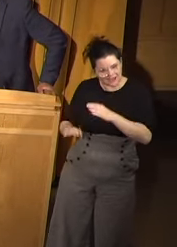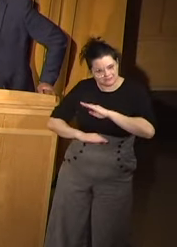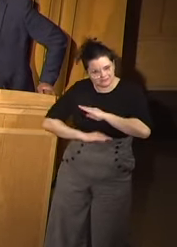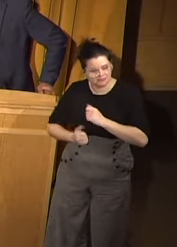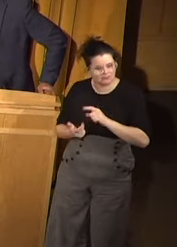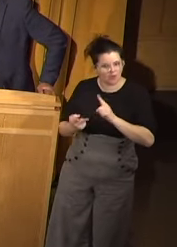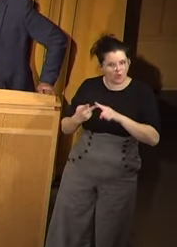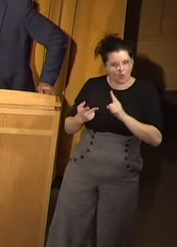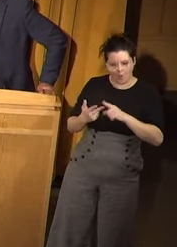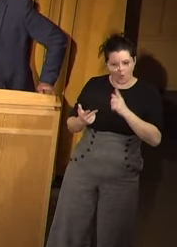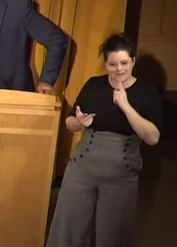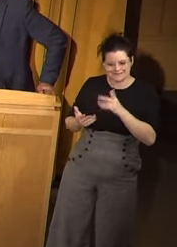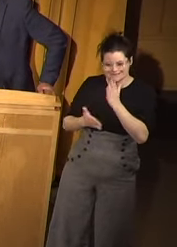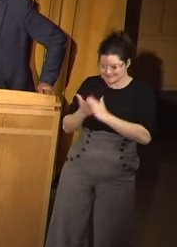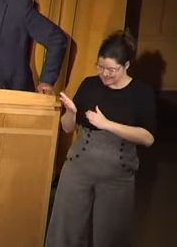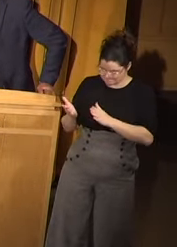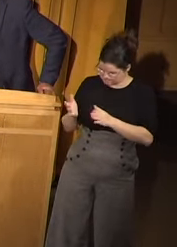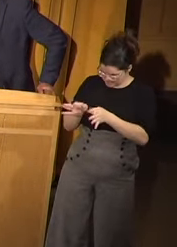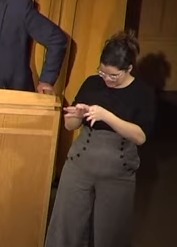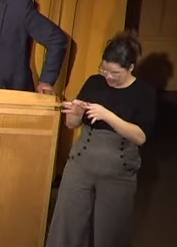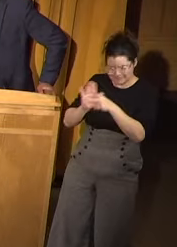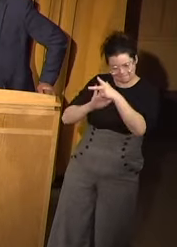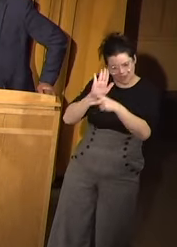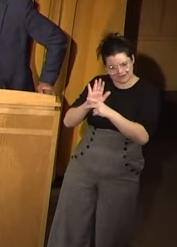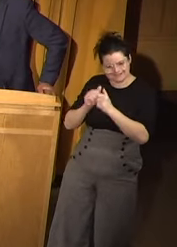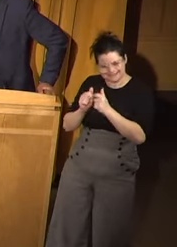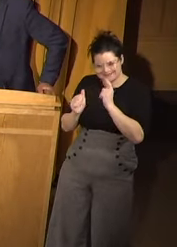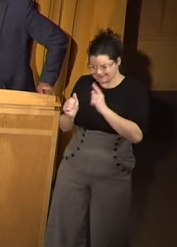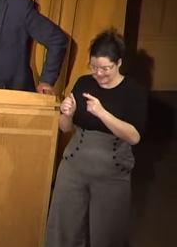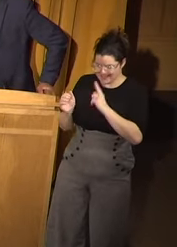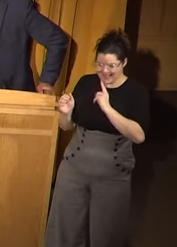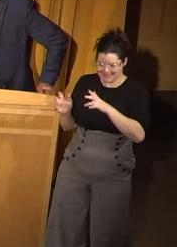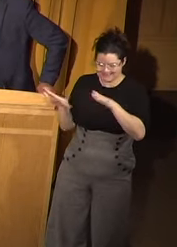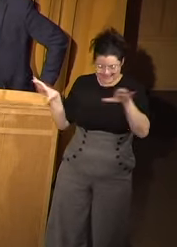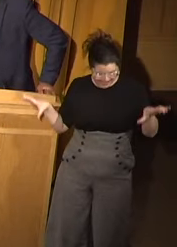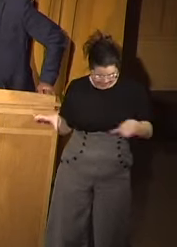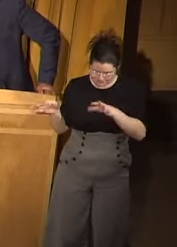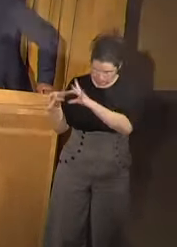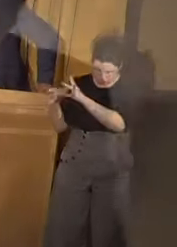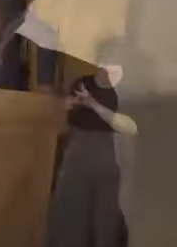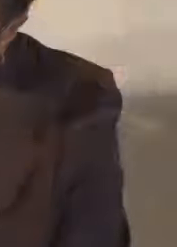there's some loss in translation between the policy that's on the paper and the actions in this free.